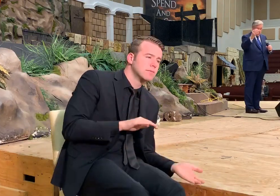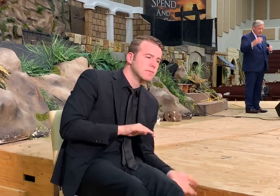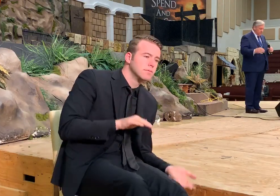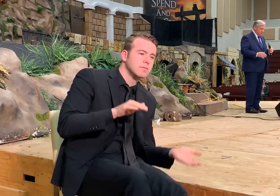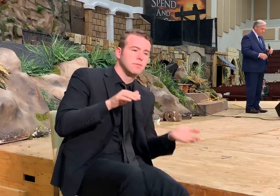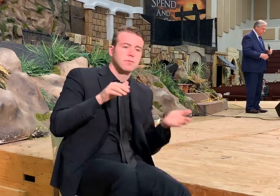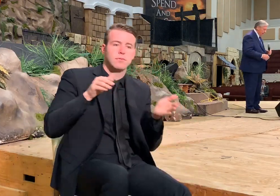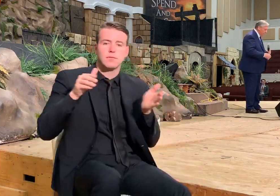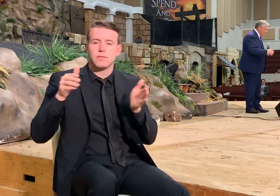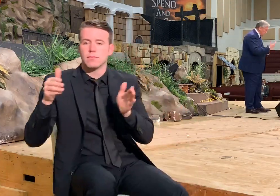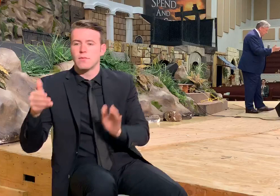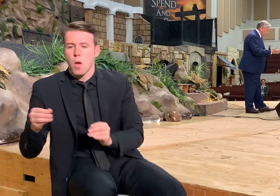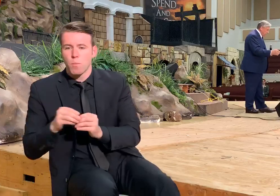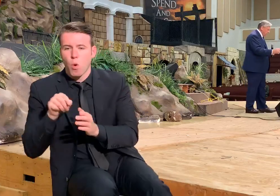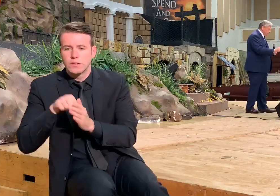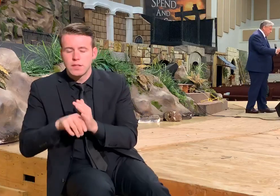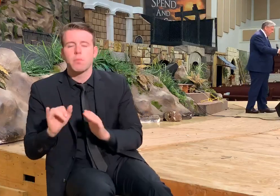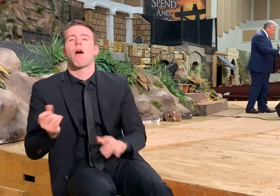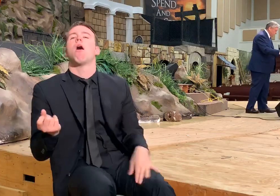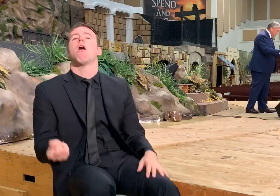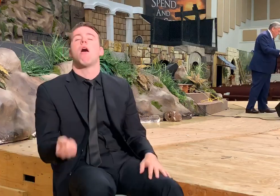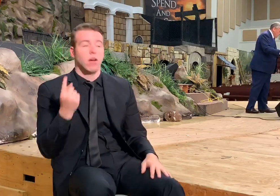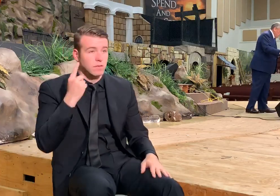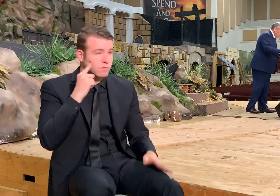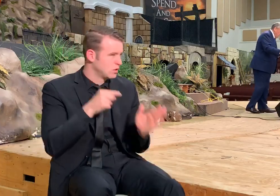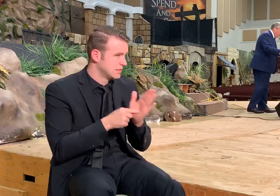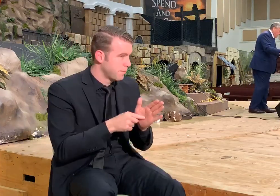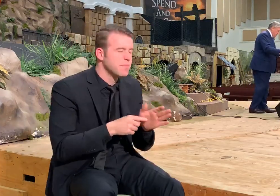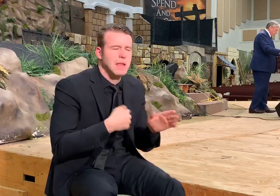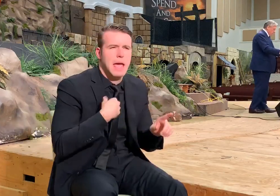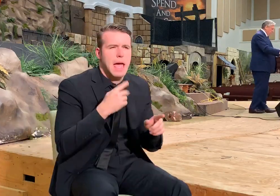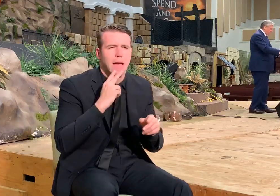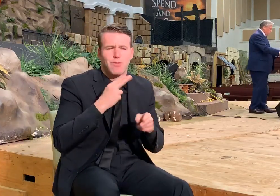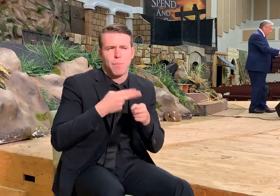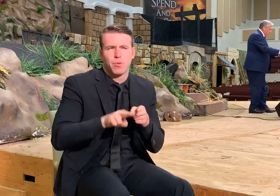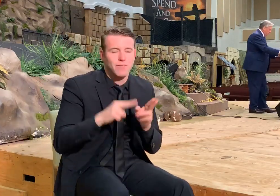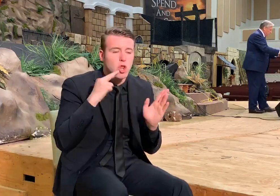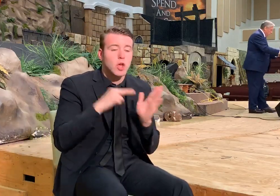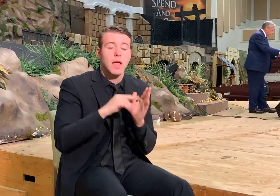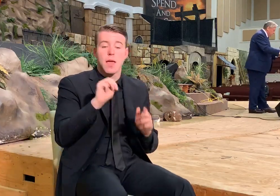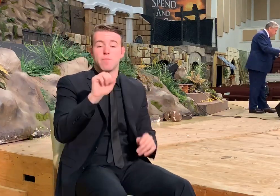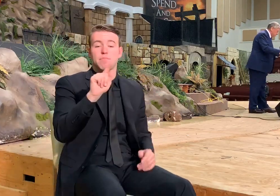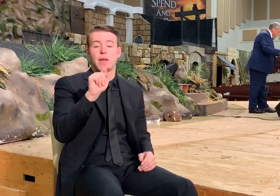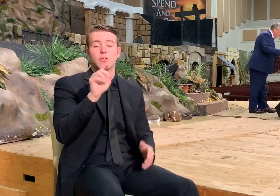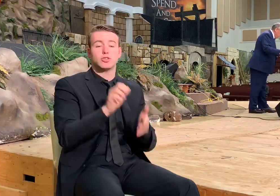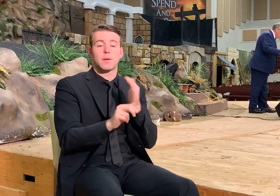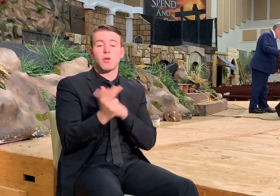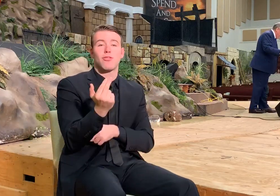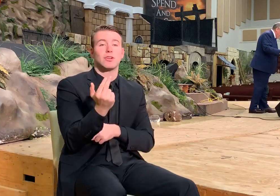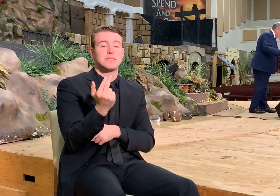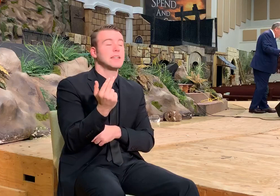thing that you're trying to tell them about. This is what Jesus did. Look, just briefly with me in Matthew chapter 13.